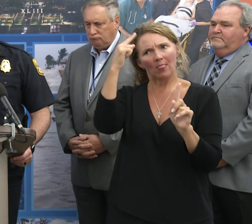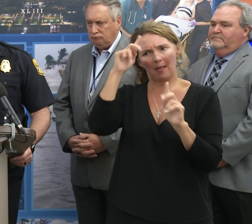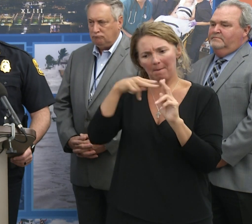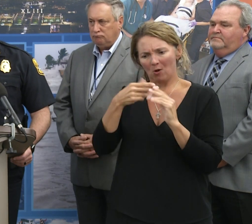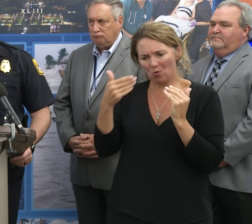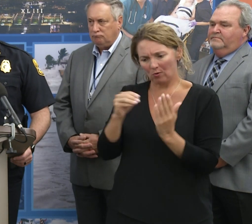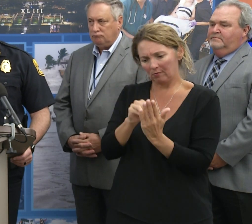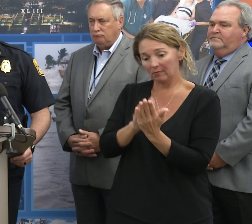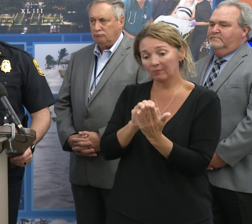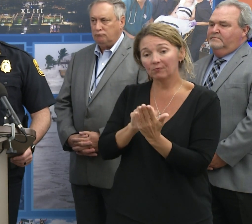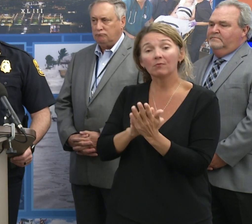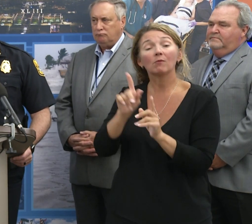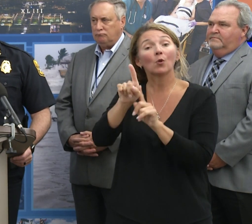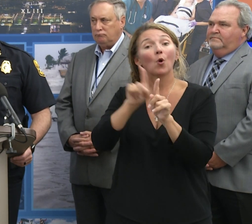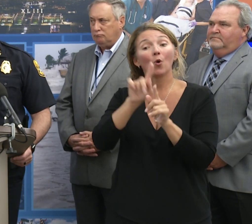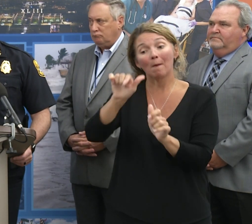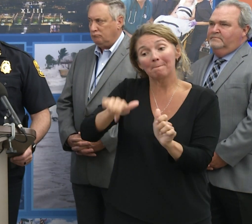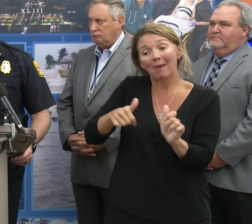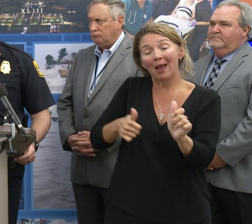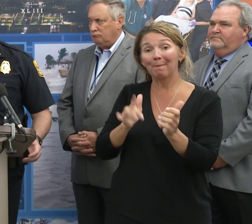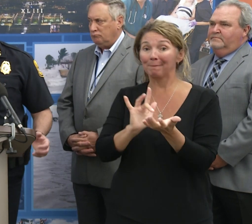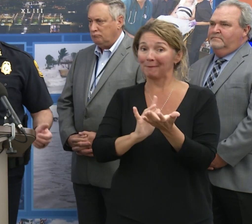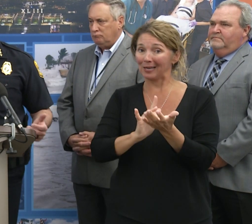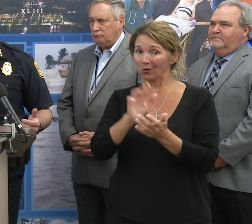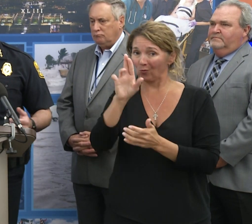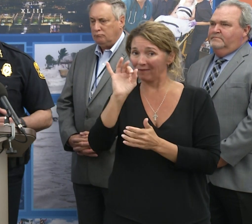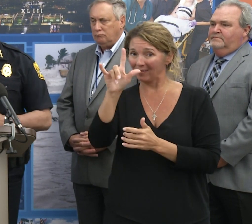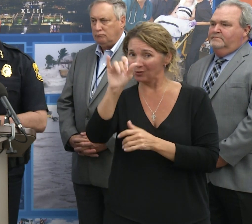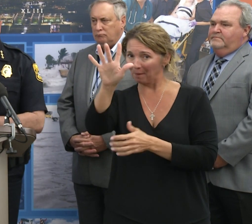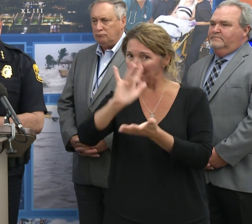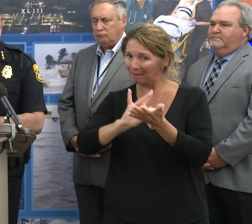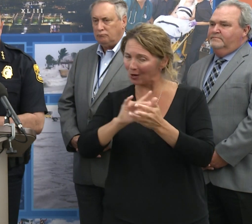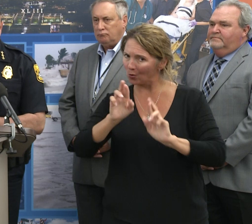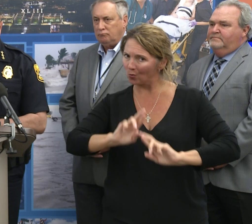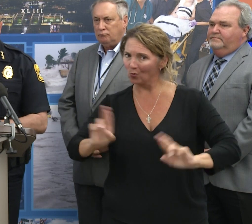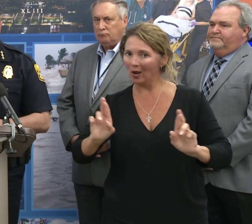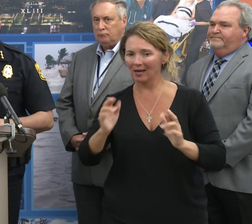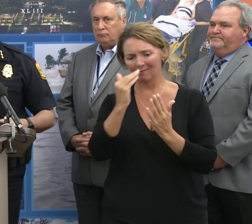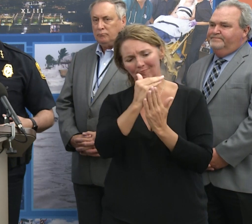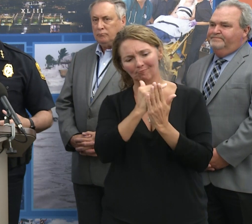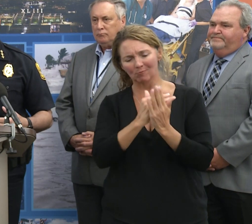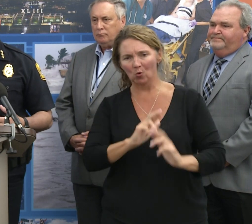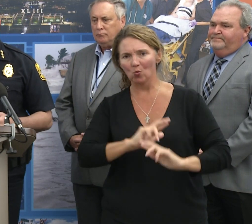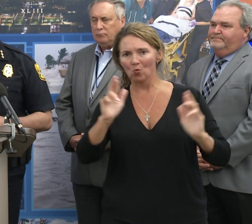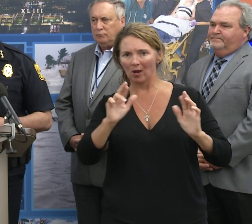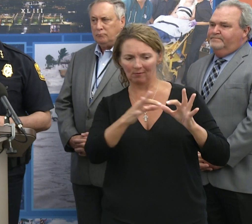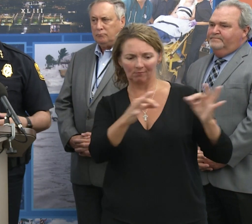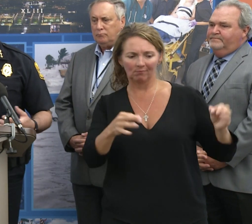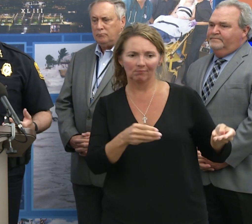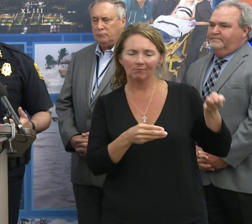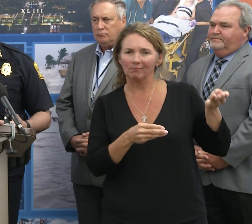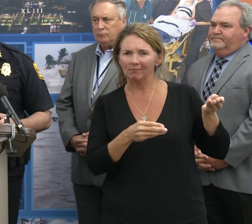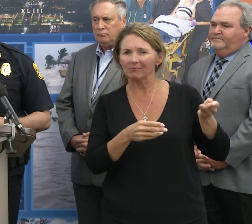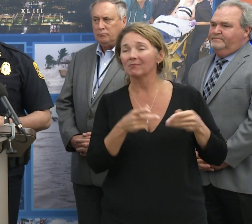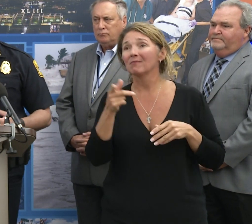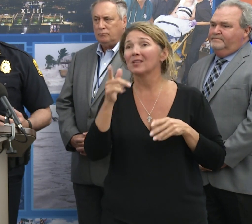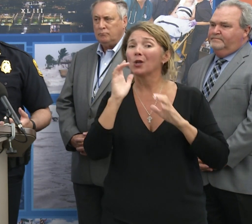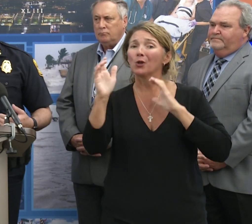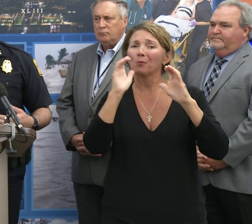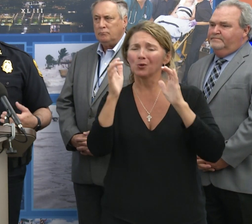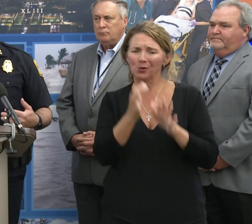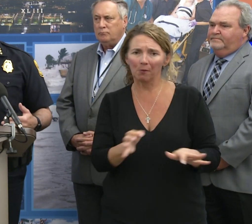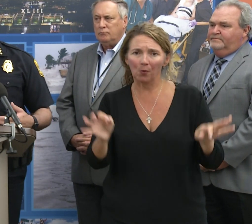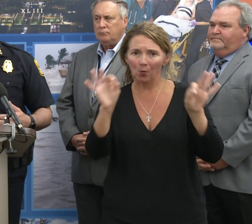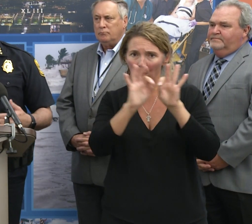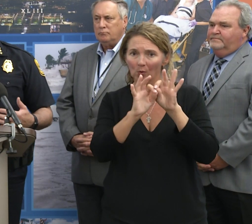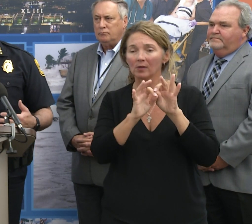having prescription refills and things like that, and really having a list of the, of the things that you need. And so I think, you know, the communication is